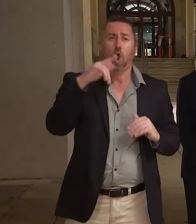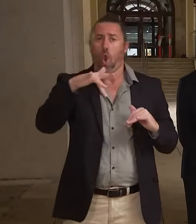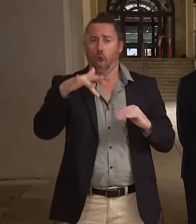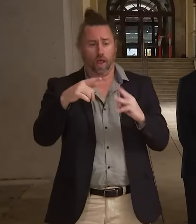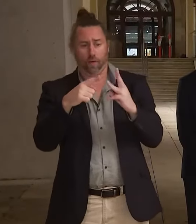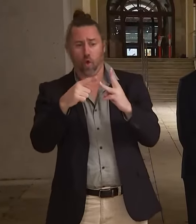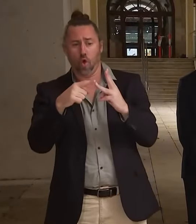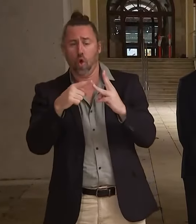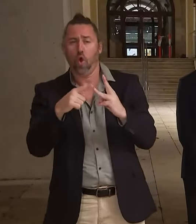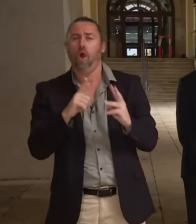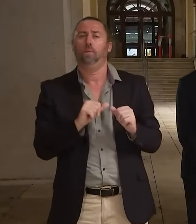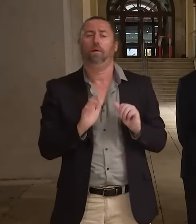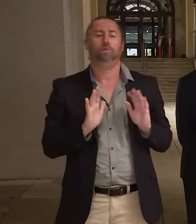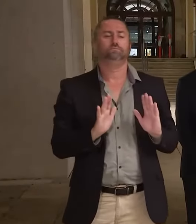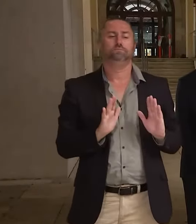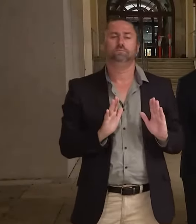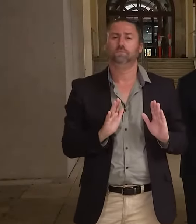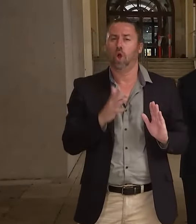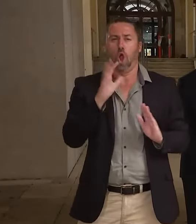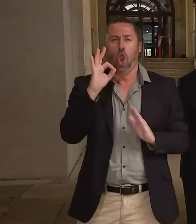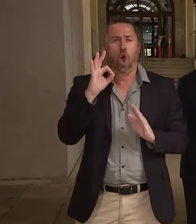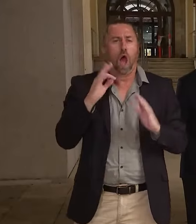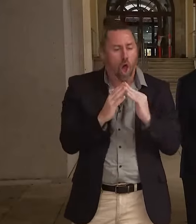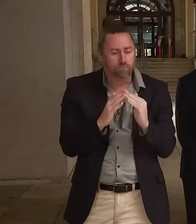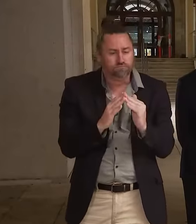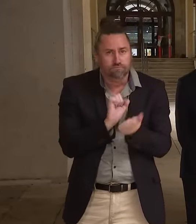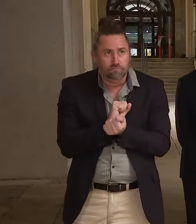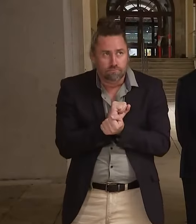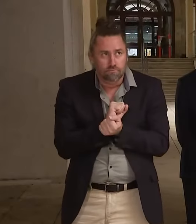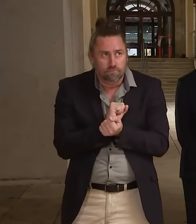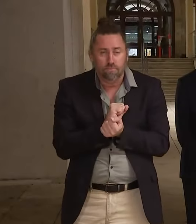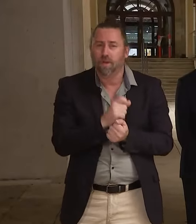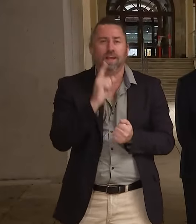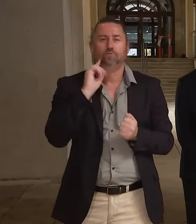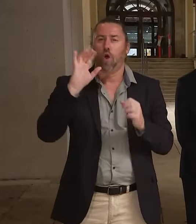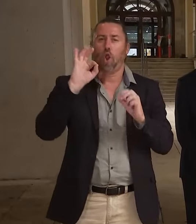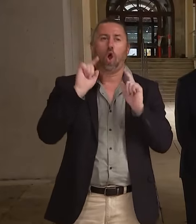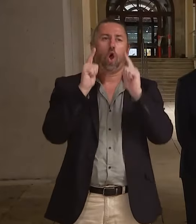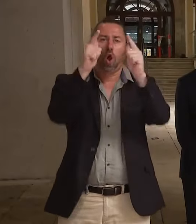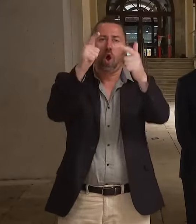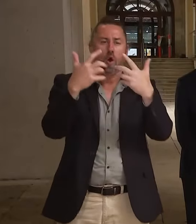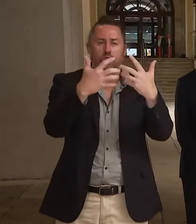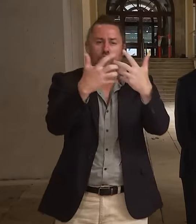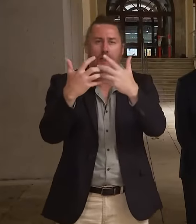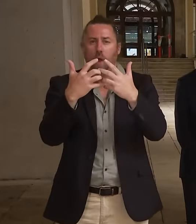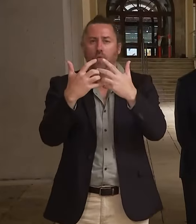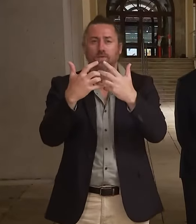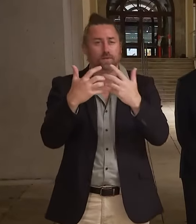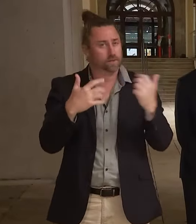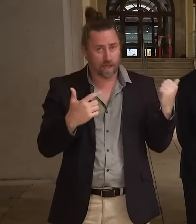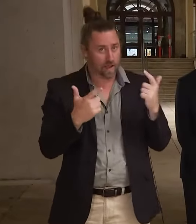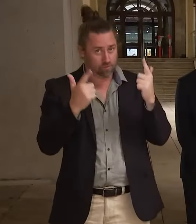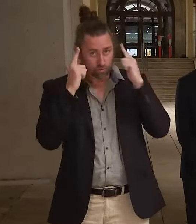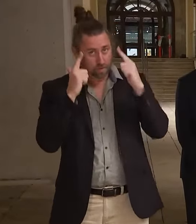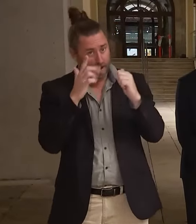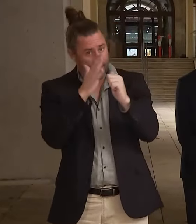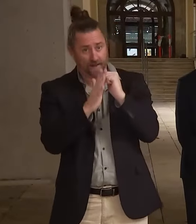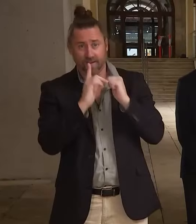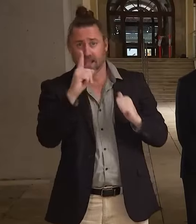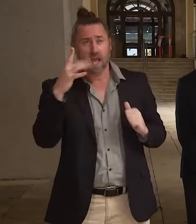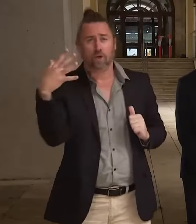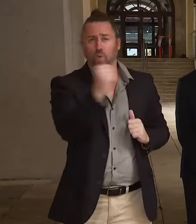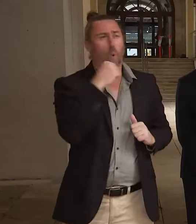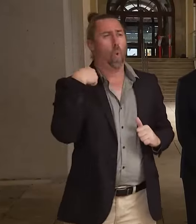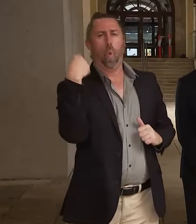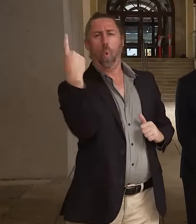consider staying away from very crowded events and places. We have never said, and the Premier has not said everyone should